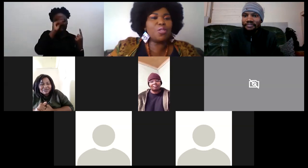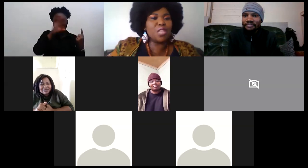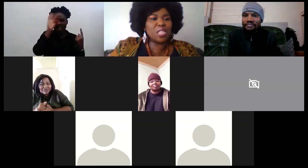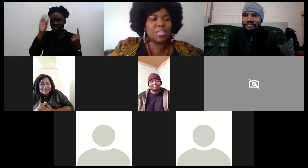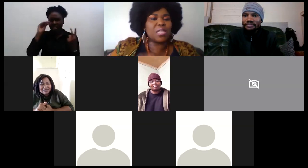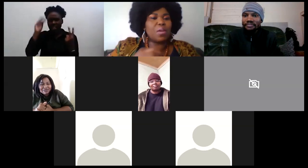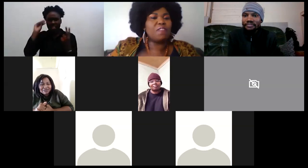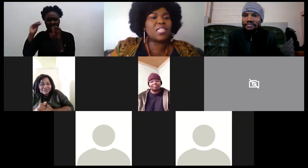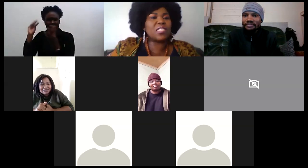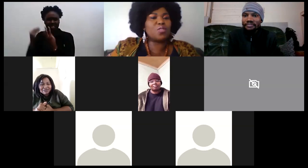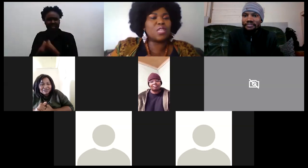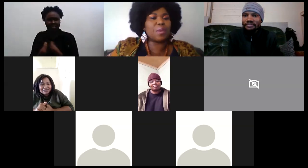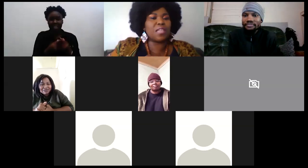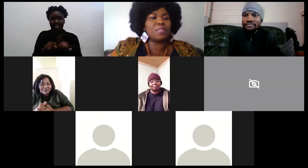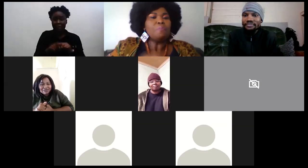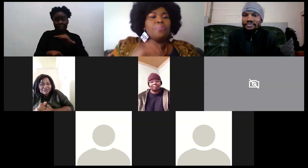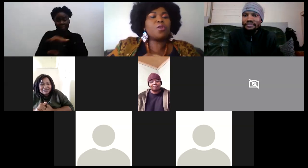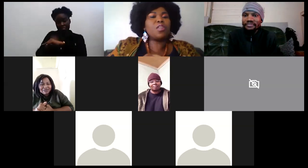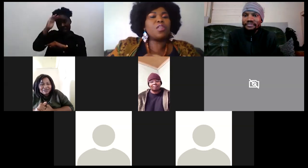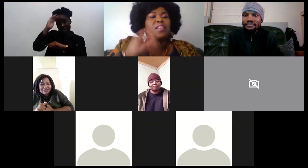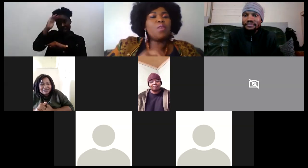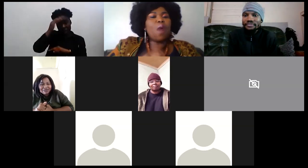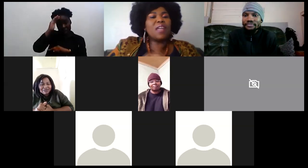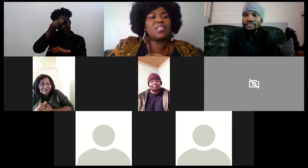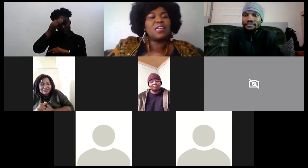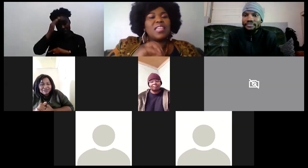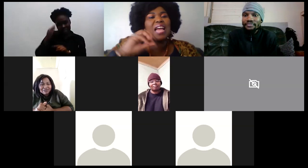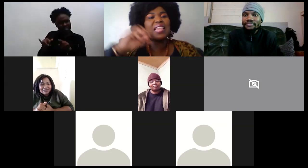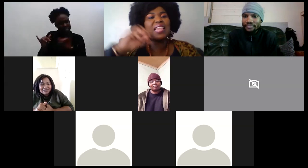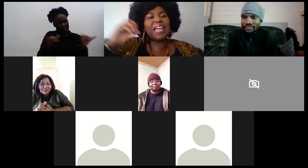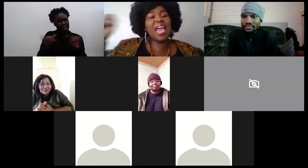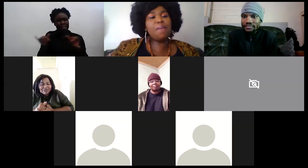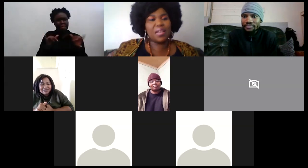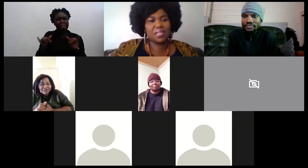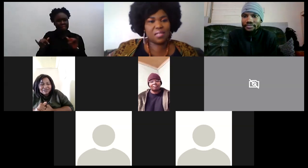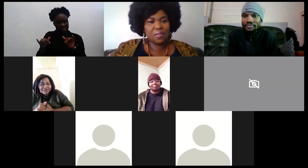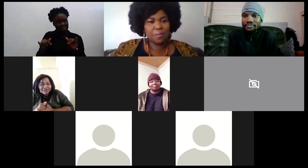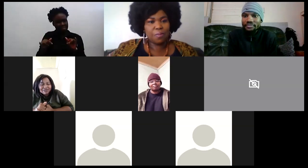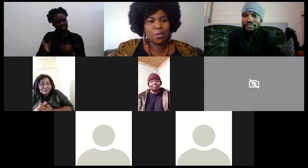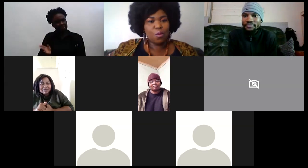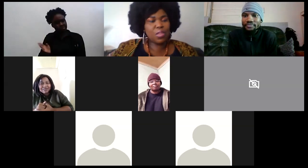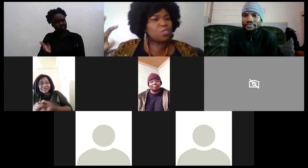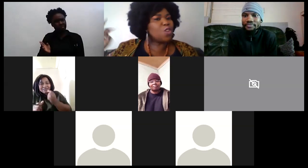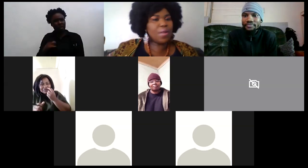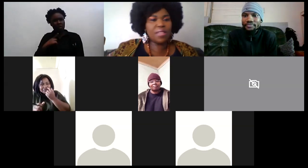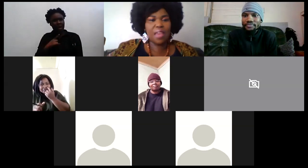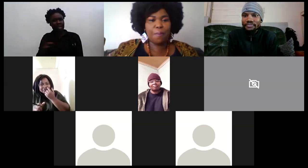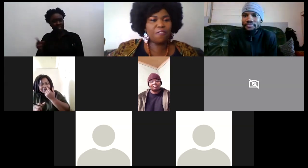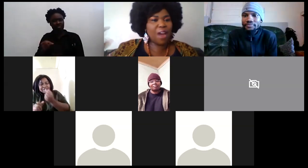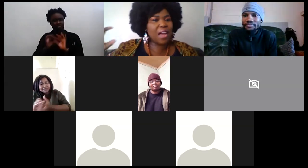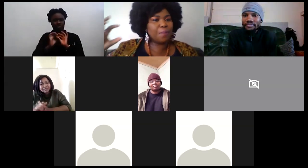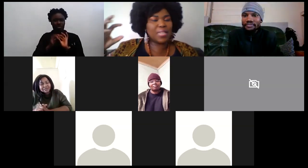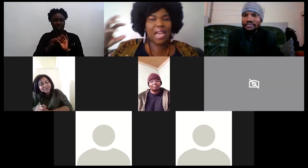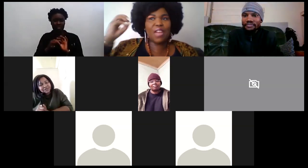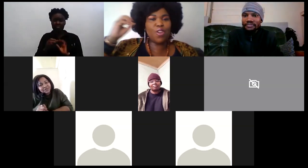came into the space they were invited into the space because they want they are the enablers without knowing their